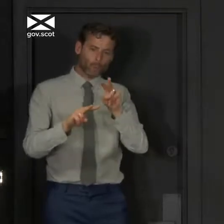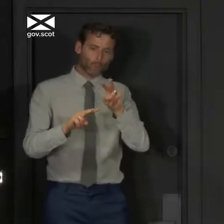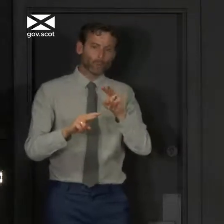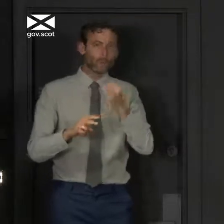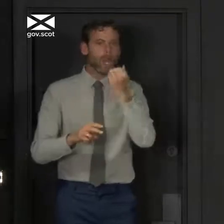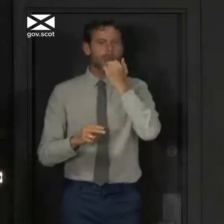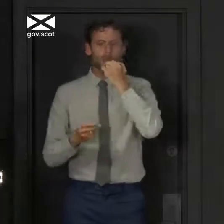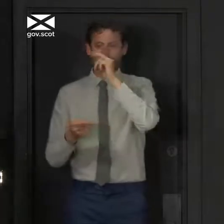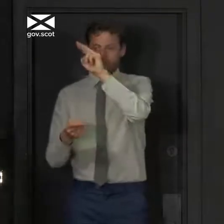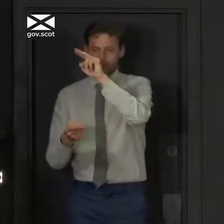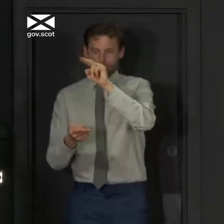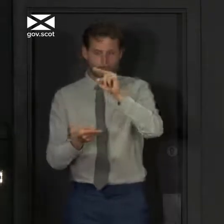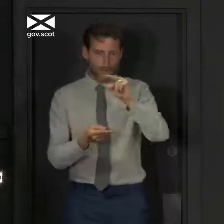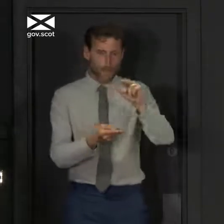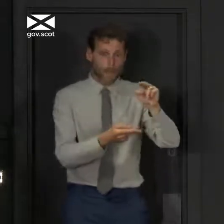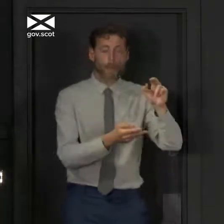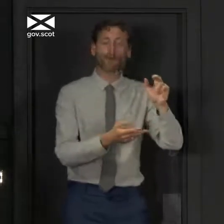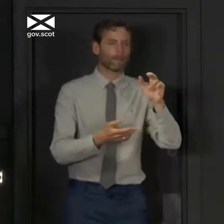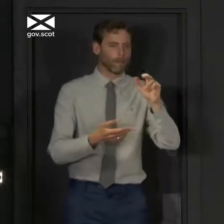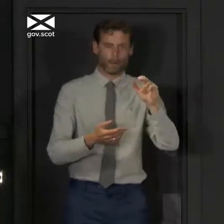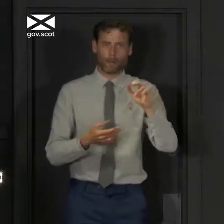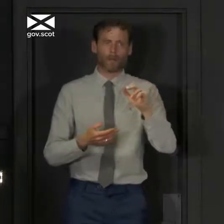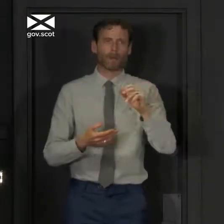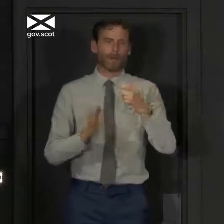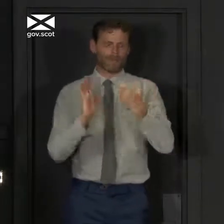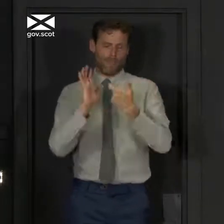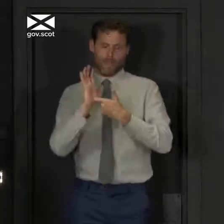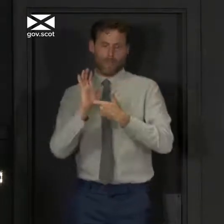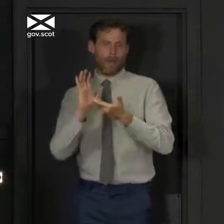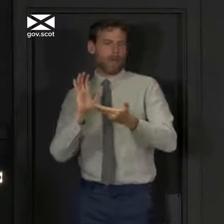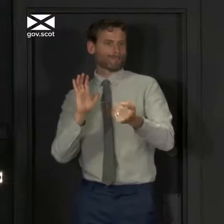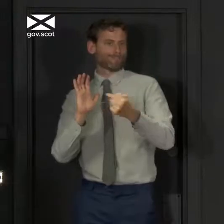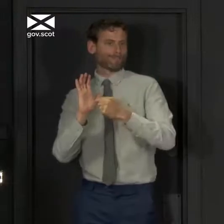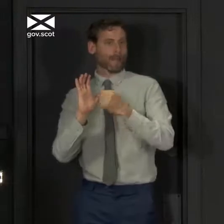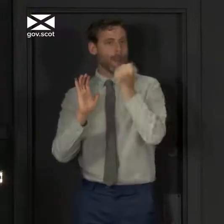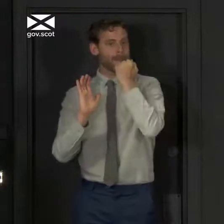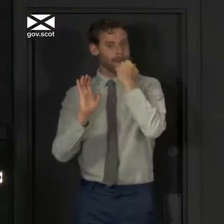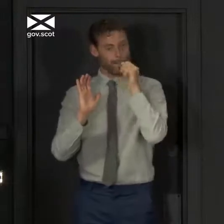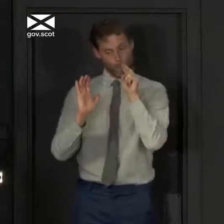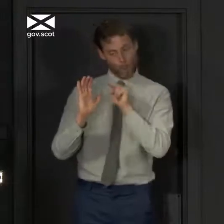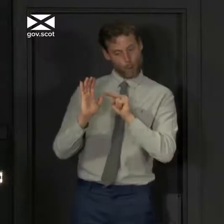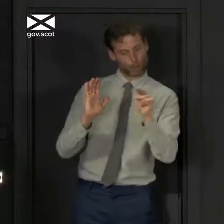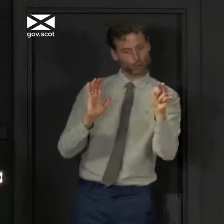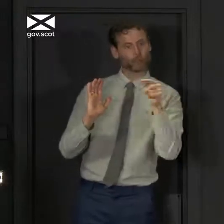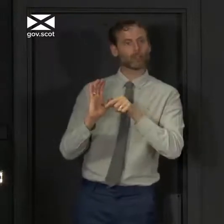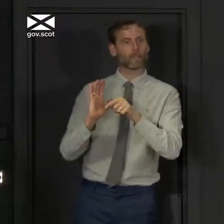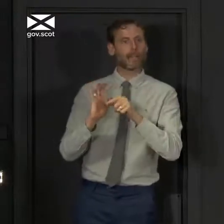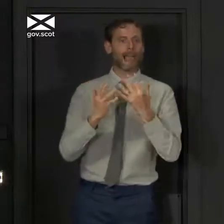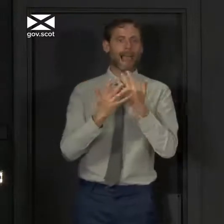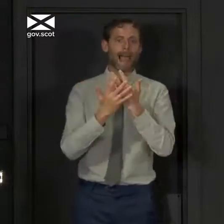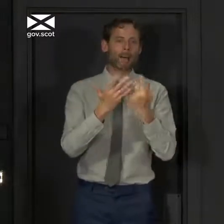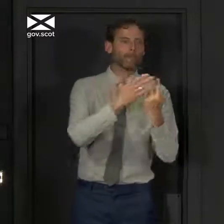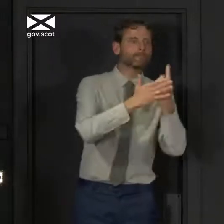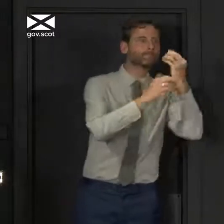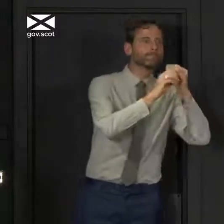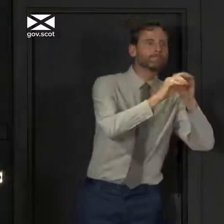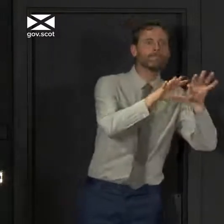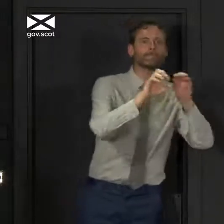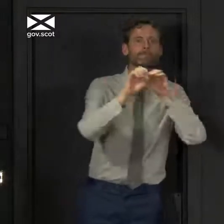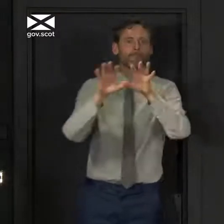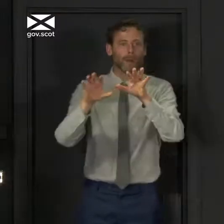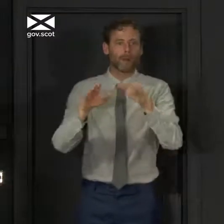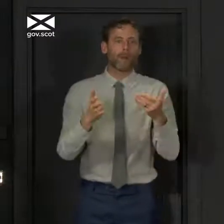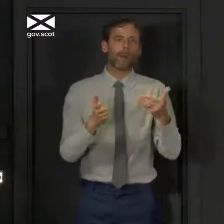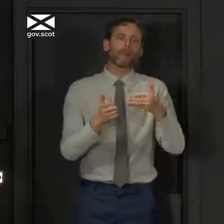I've been talking about all along, the impact on the R number, the incidence and prevalence of cases, but also these supplementary